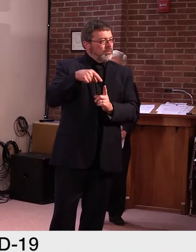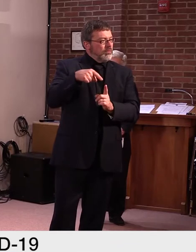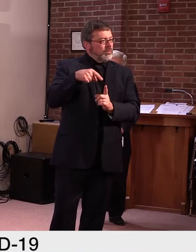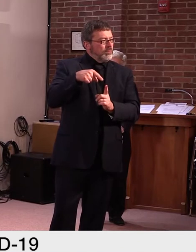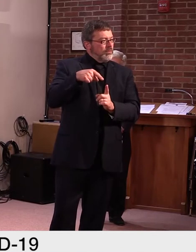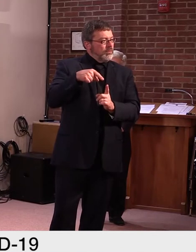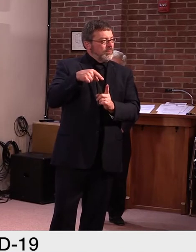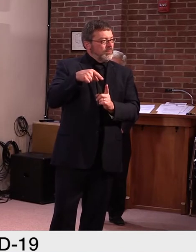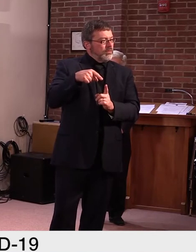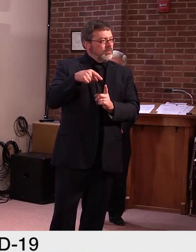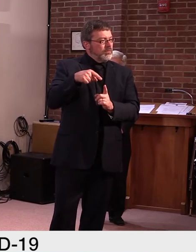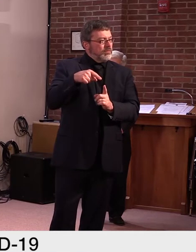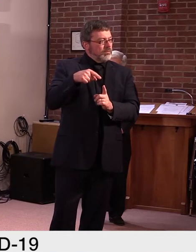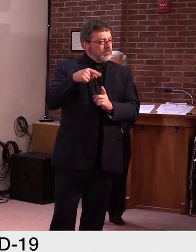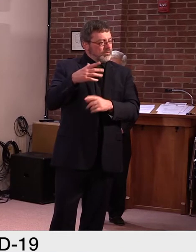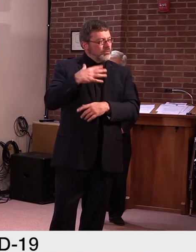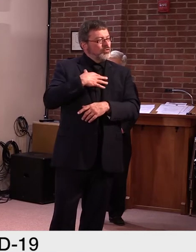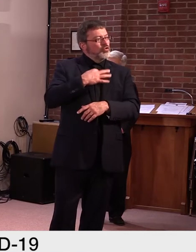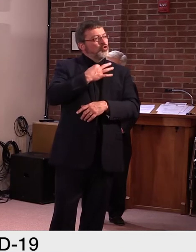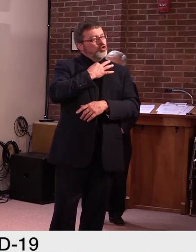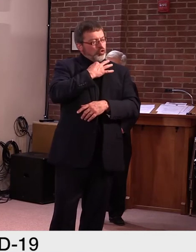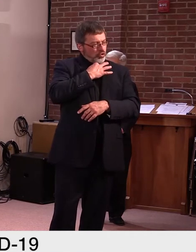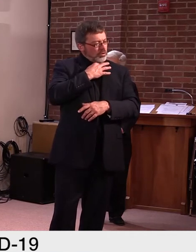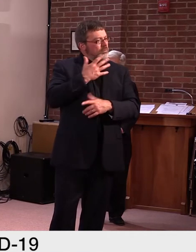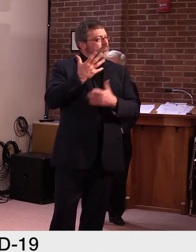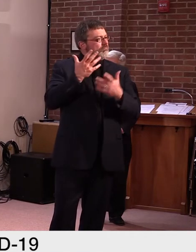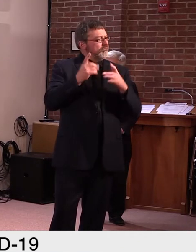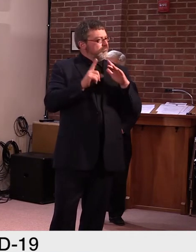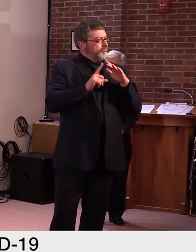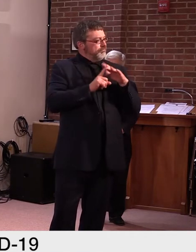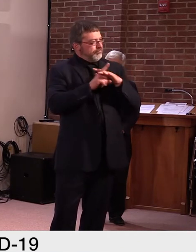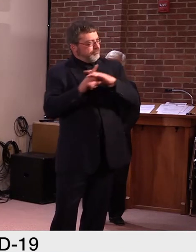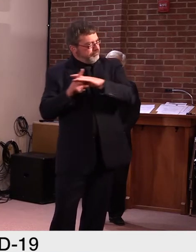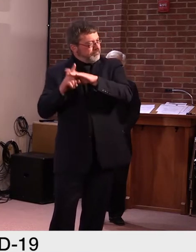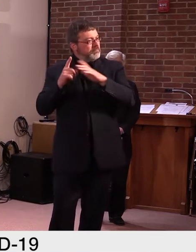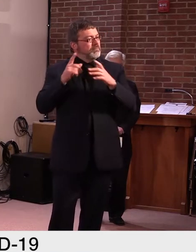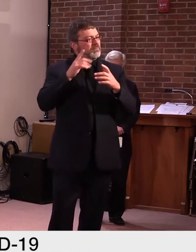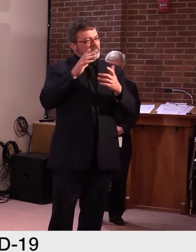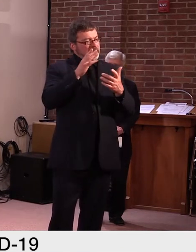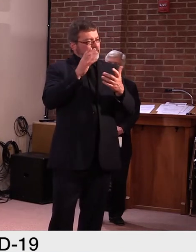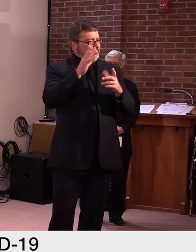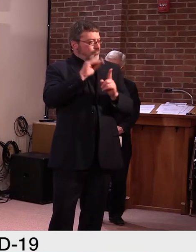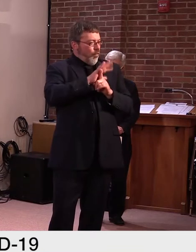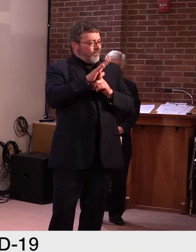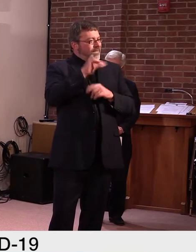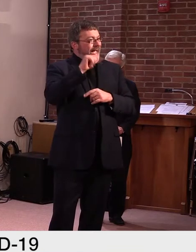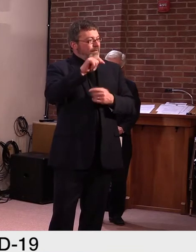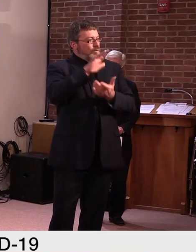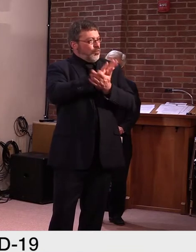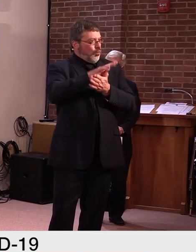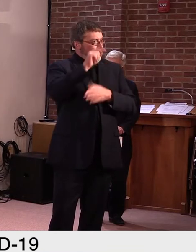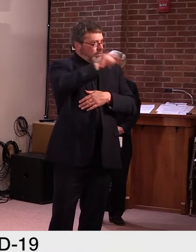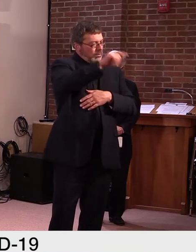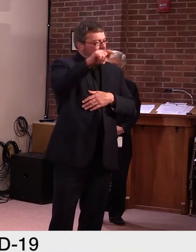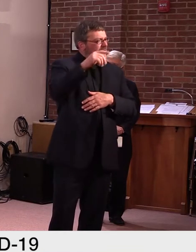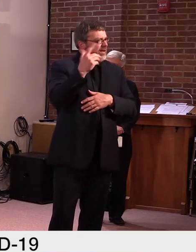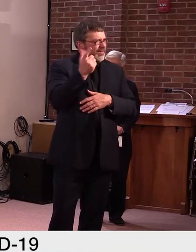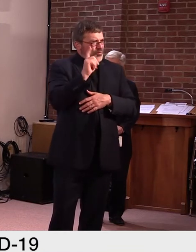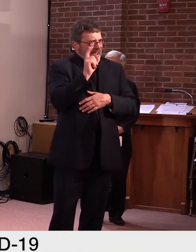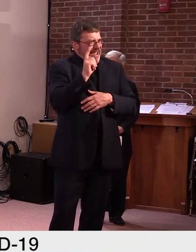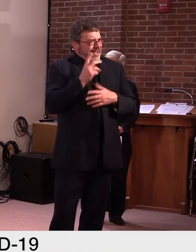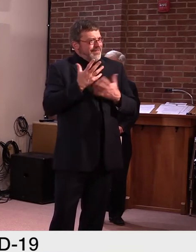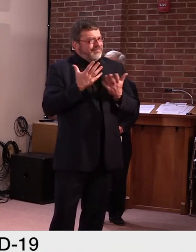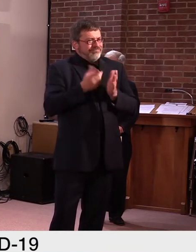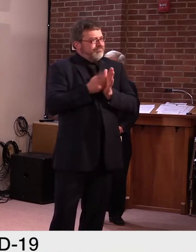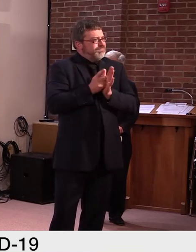you know, two or three days or something like that. Is it, is still at three cases at K to 12? Yeah. Not that we're aware of. Those are the